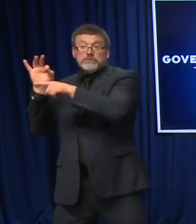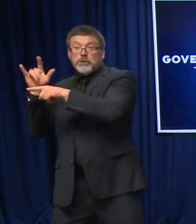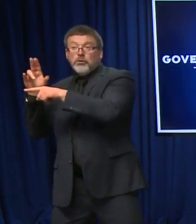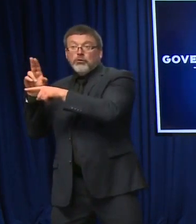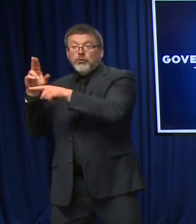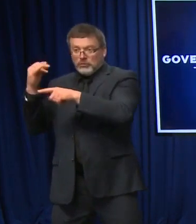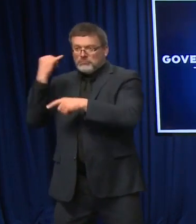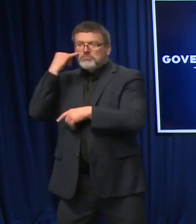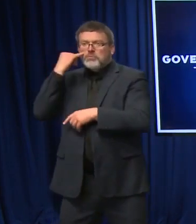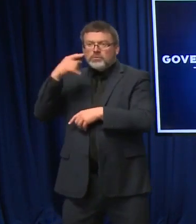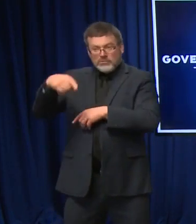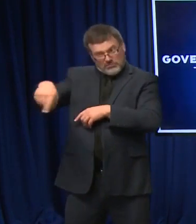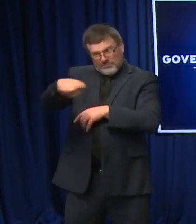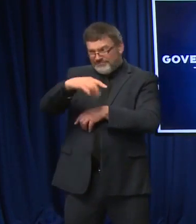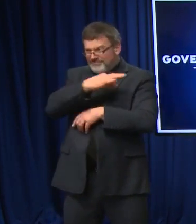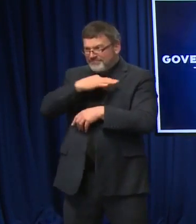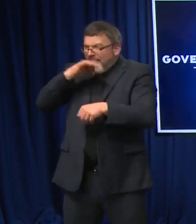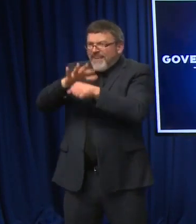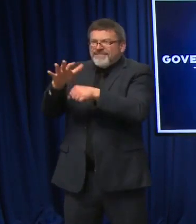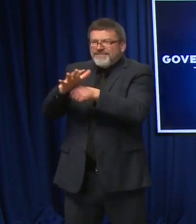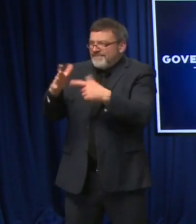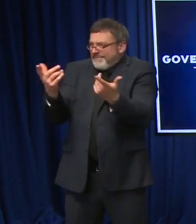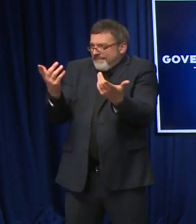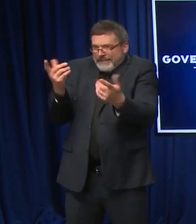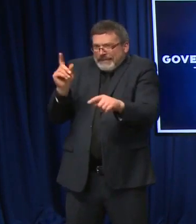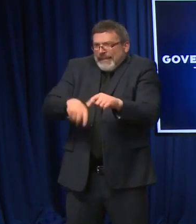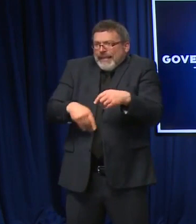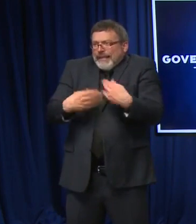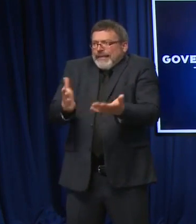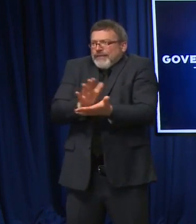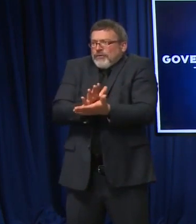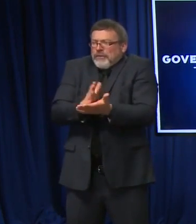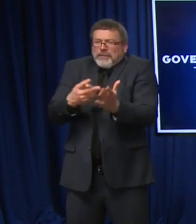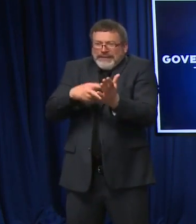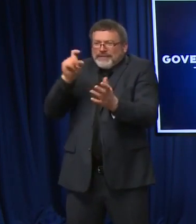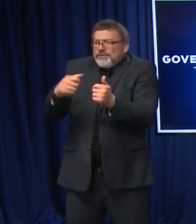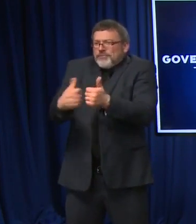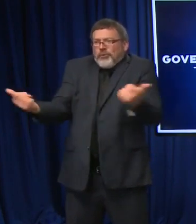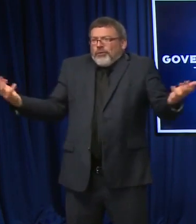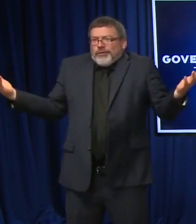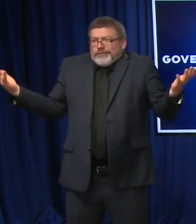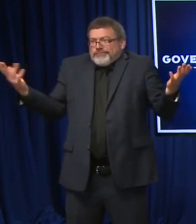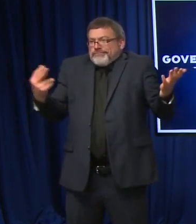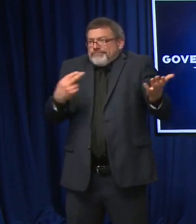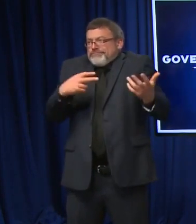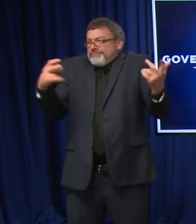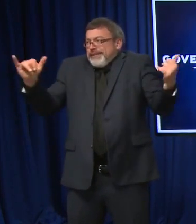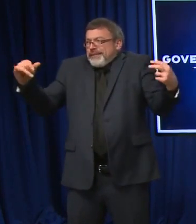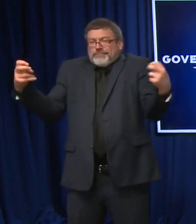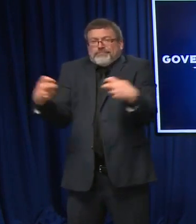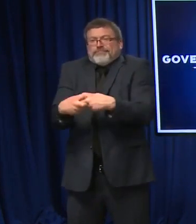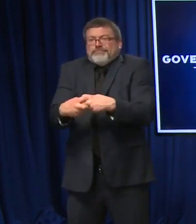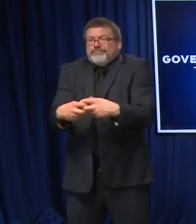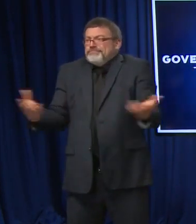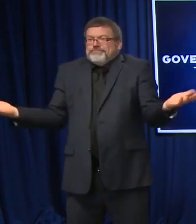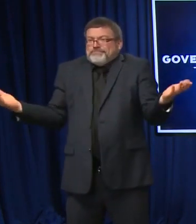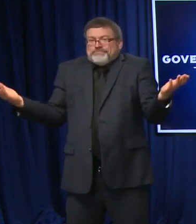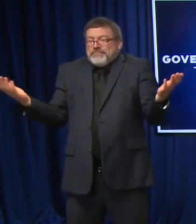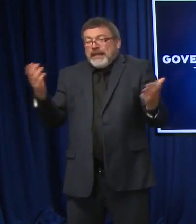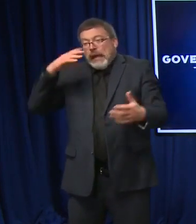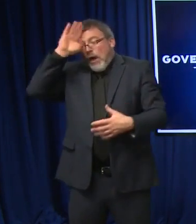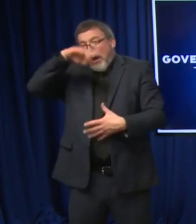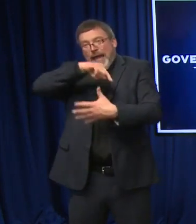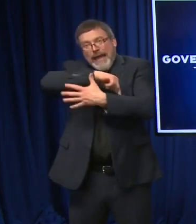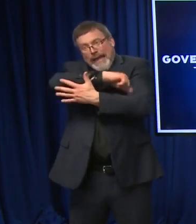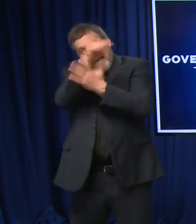limitations, obviously, you know, remote learning becomes really the kind of option of last resort, if you will.